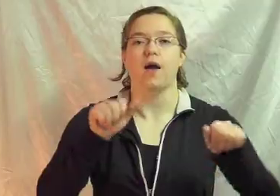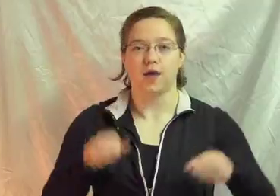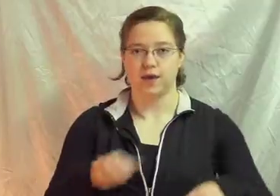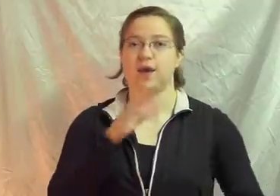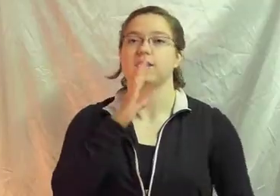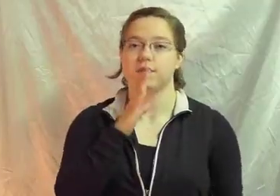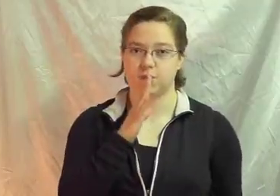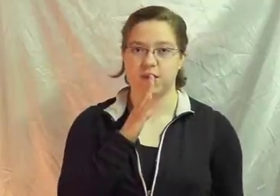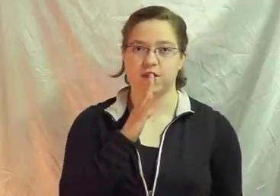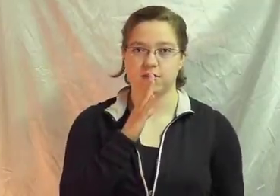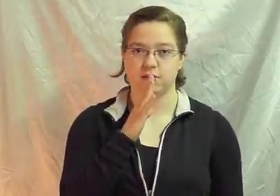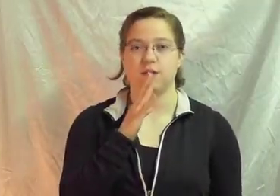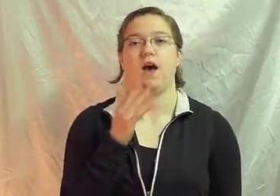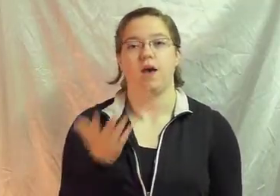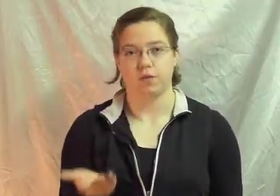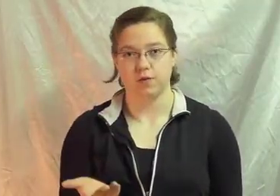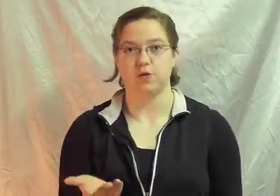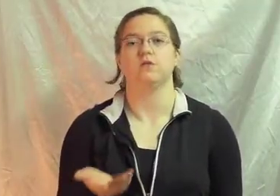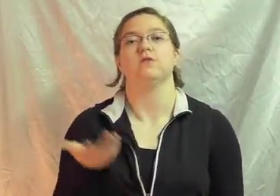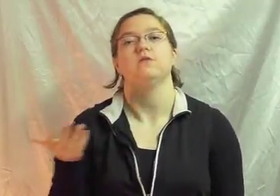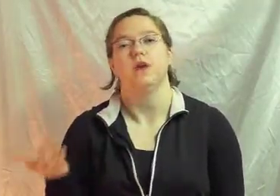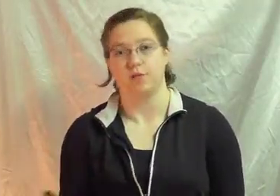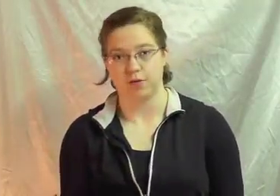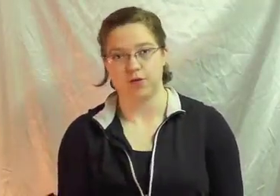Can Speak I'm not mute I'm not mute